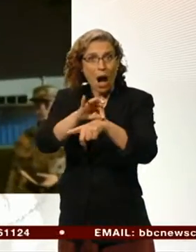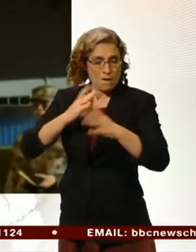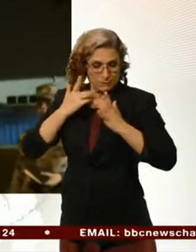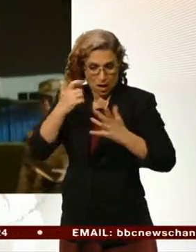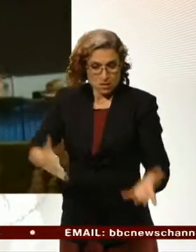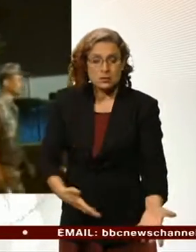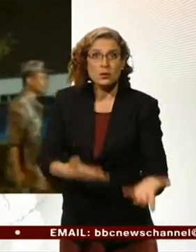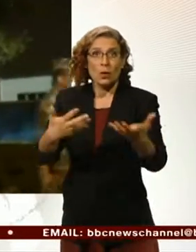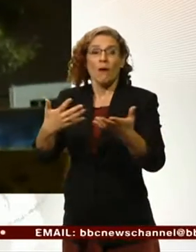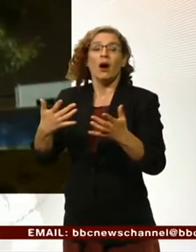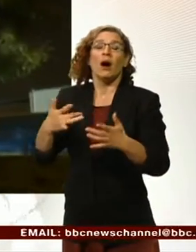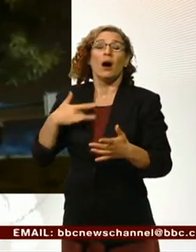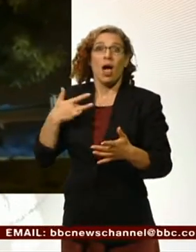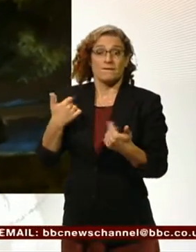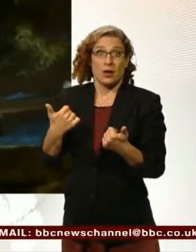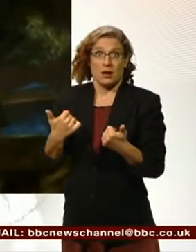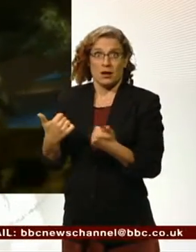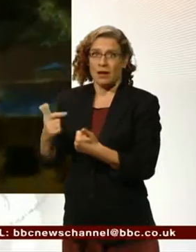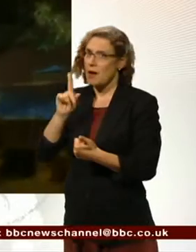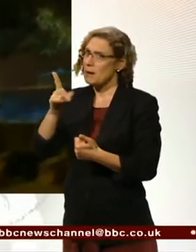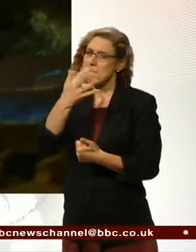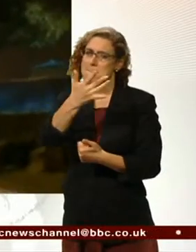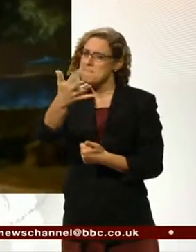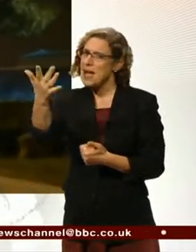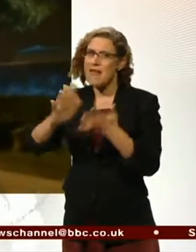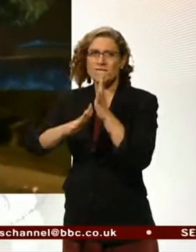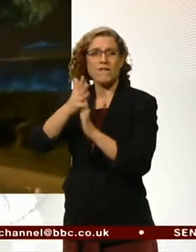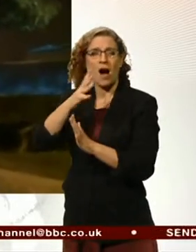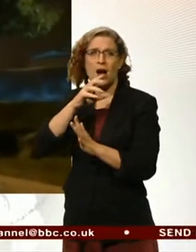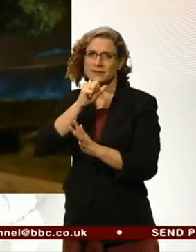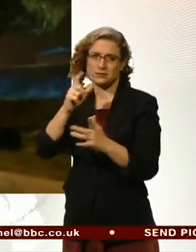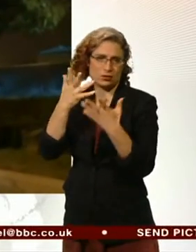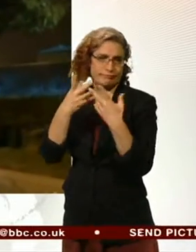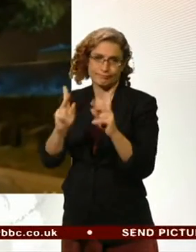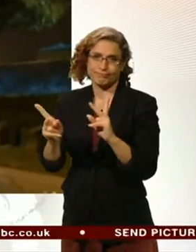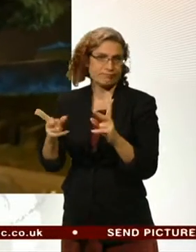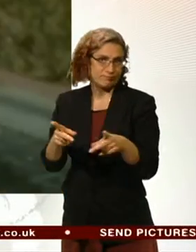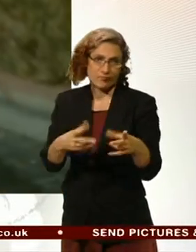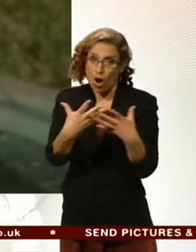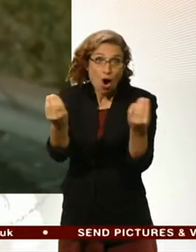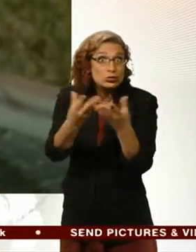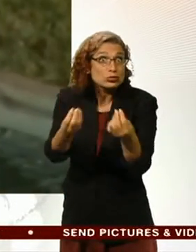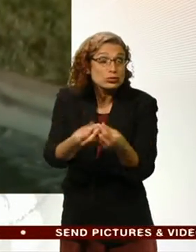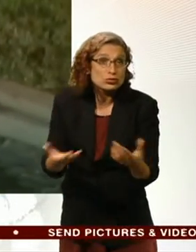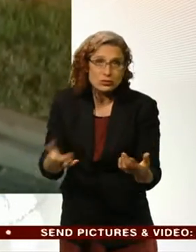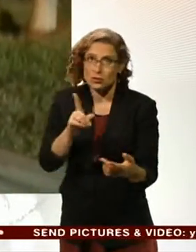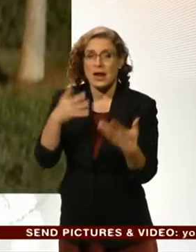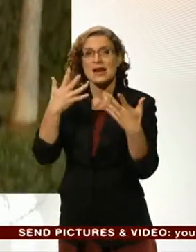hours. But with so many other firemen lost, the chemical warfare team has now been brought in to advise